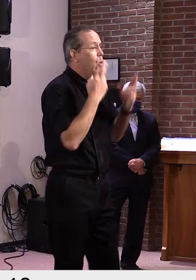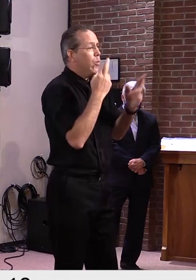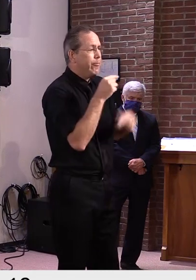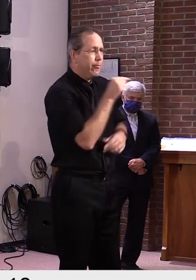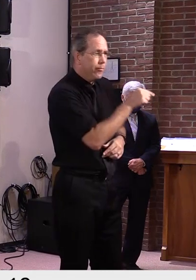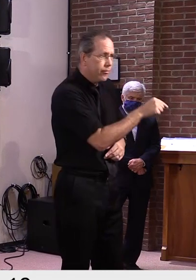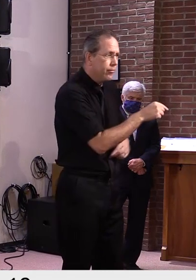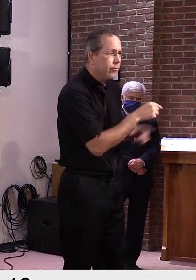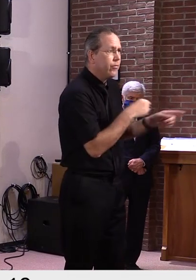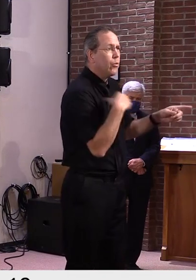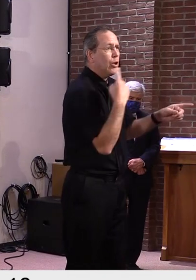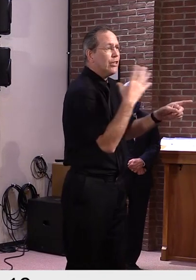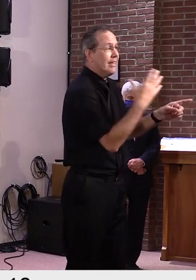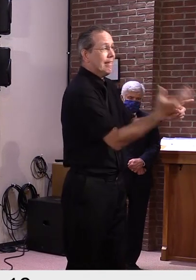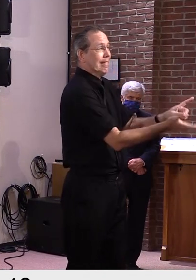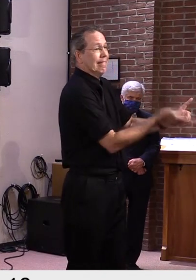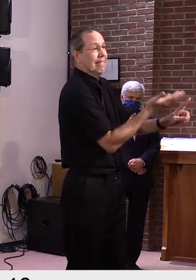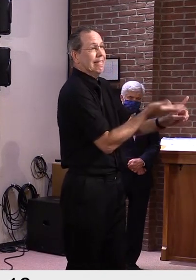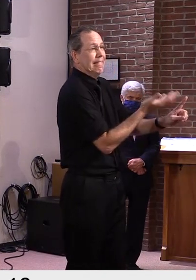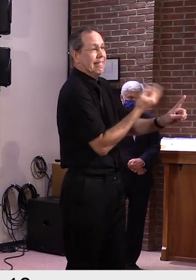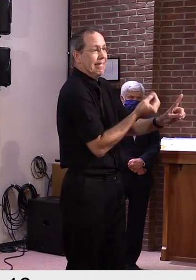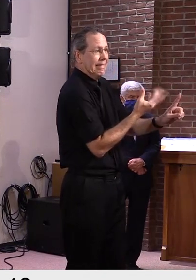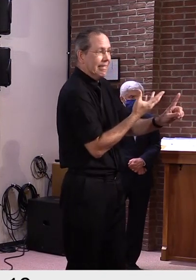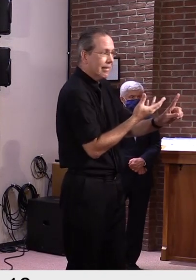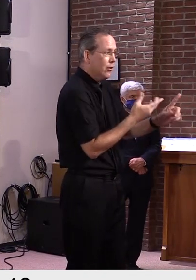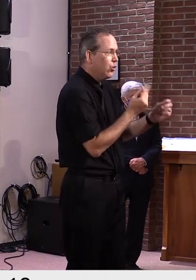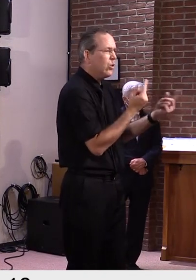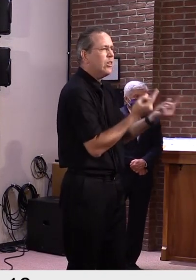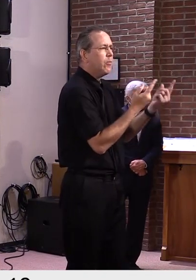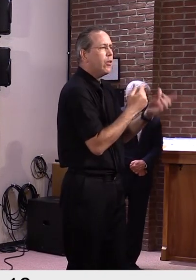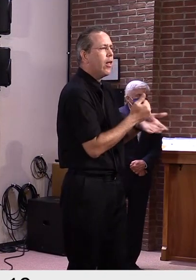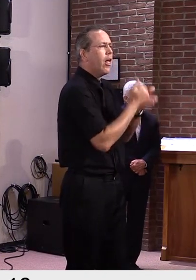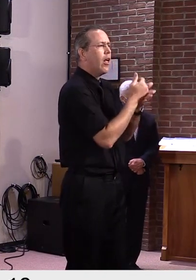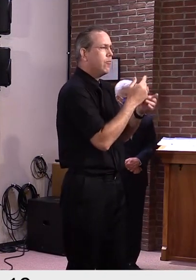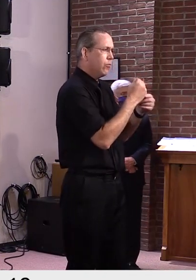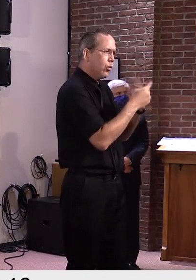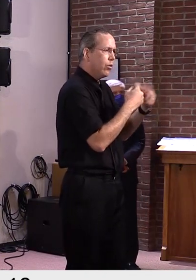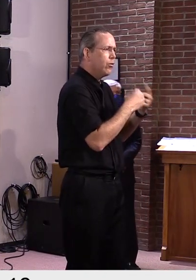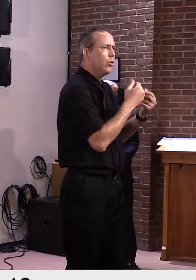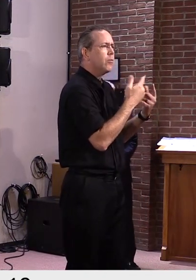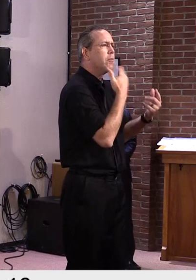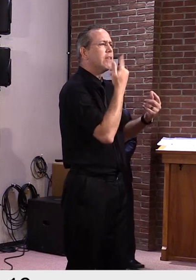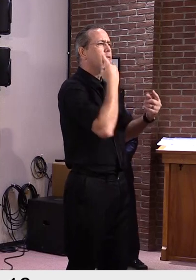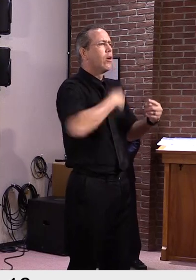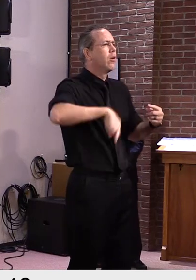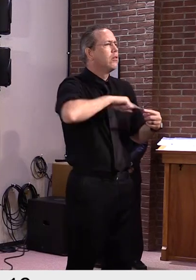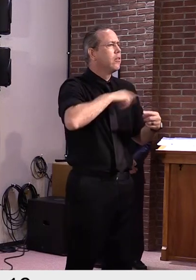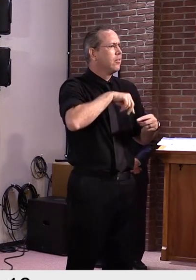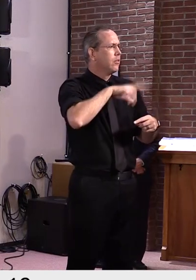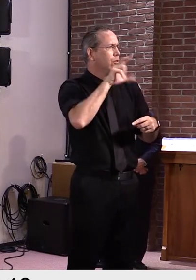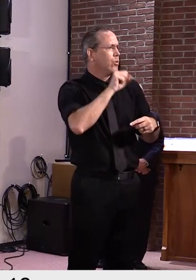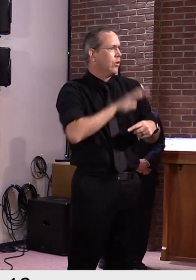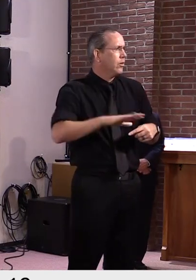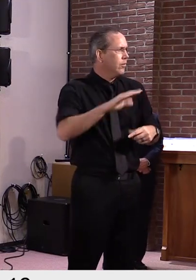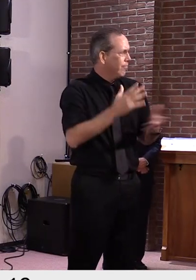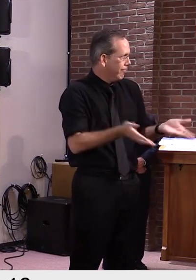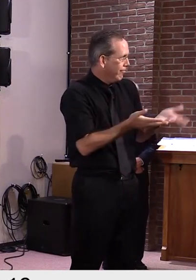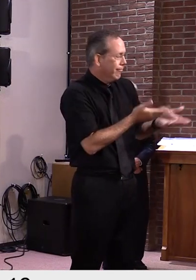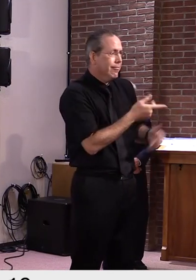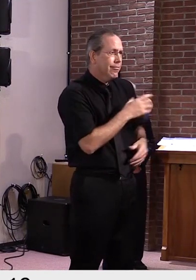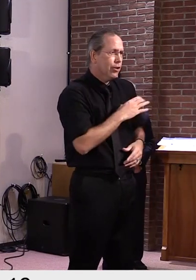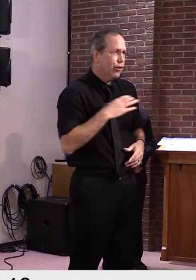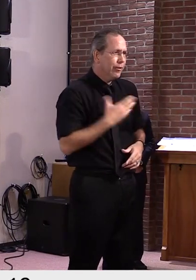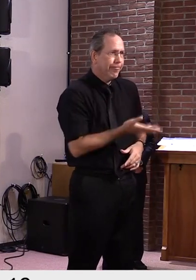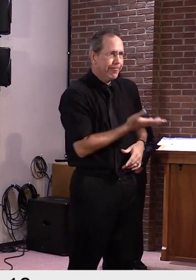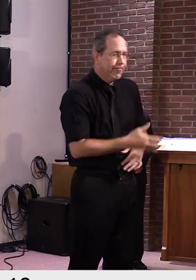Washington would get together and do what's right for all the states. And on a quick follow-up. Earlier this week, you said that your